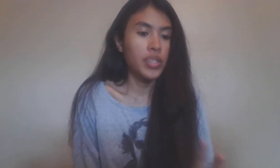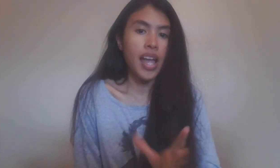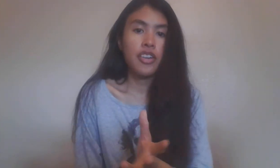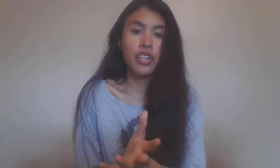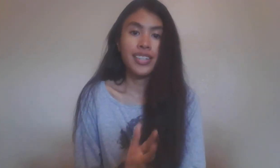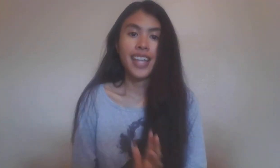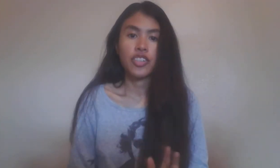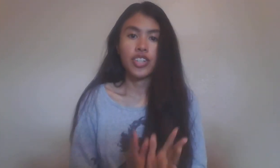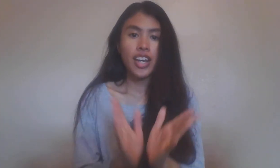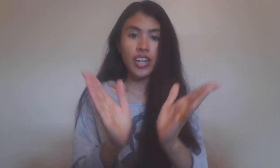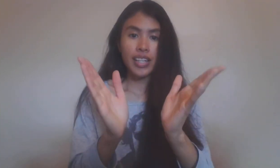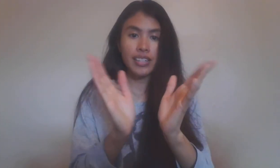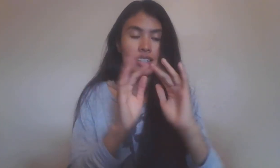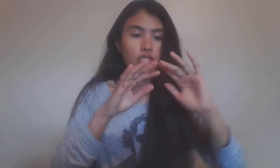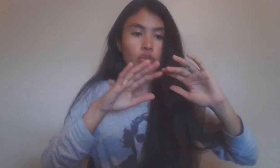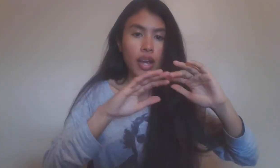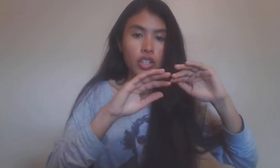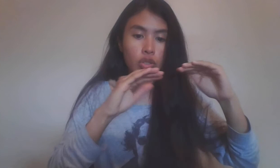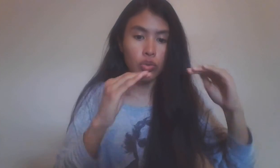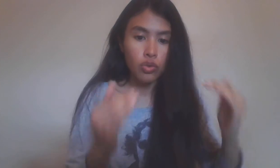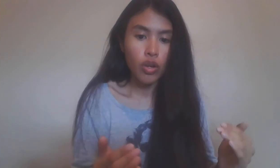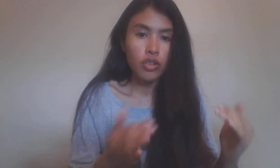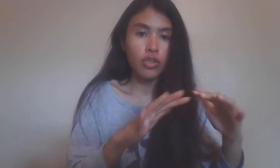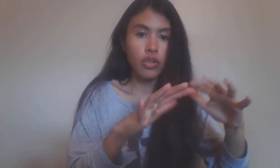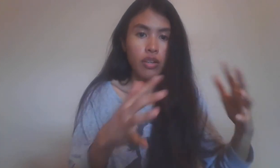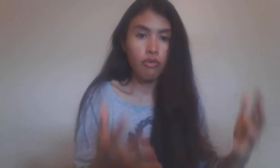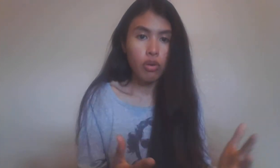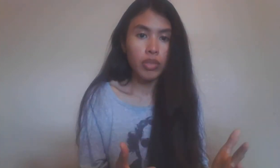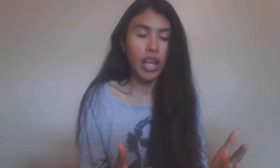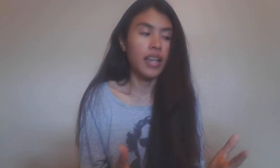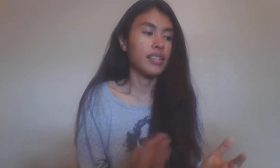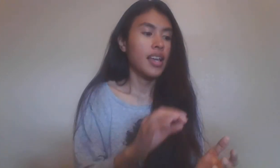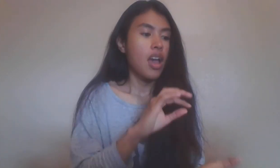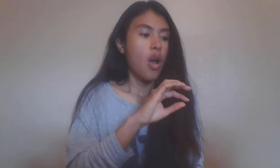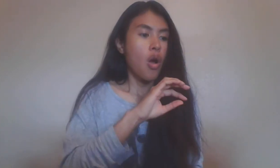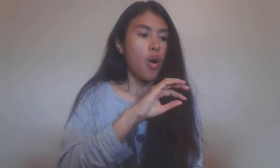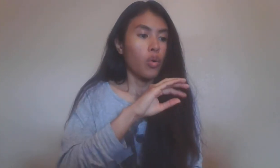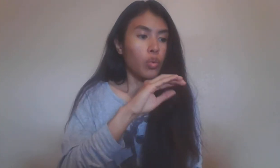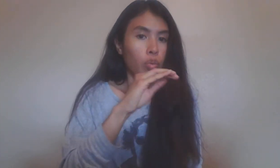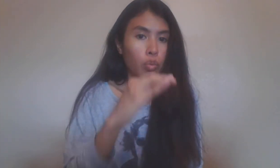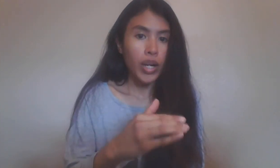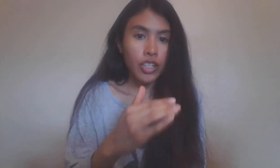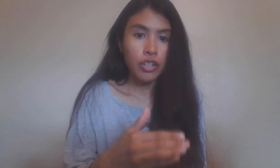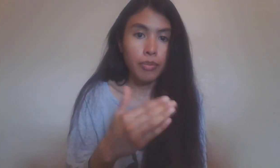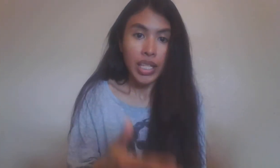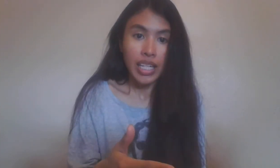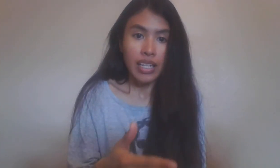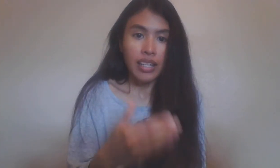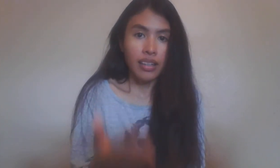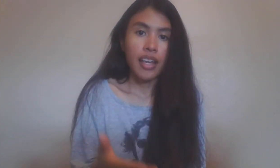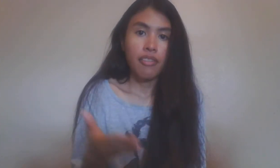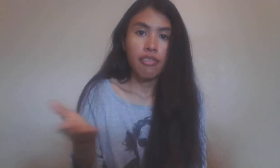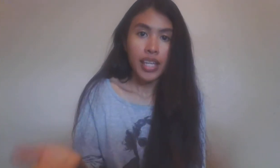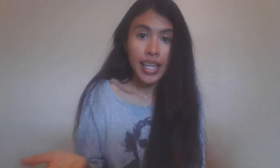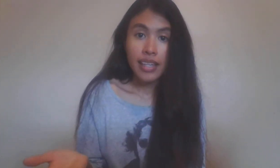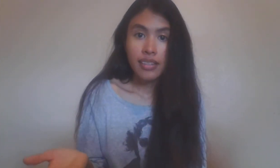Saturn in Sagittarius is trying to structure and formalize what your meaning in life is.